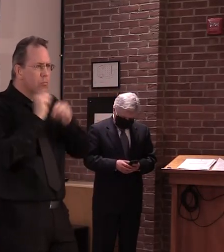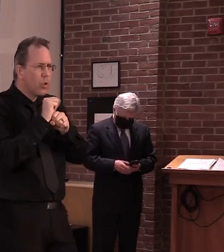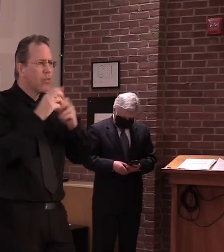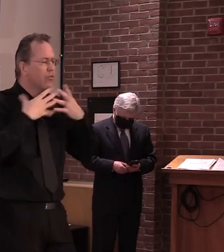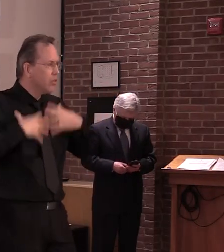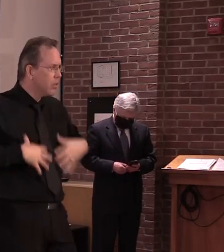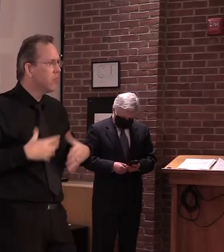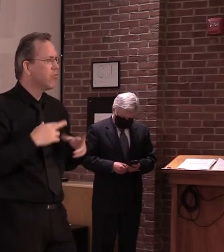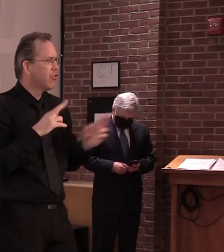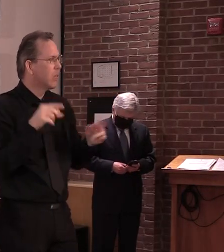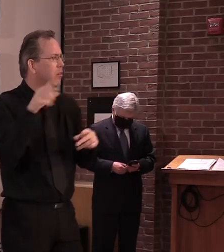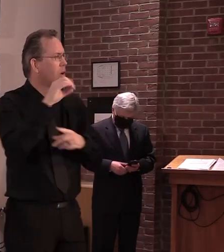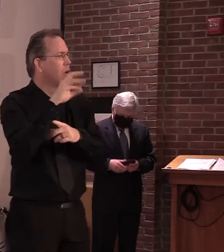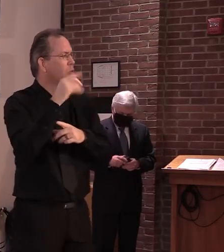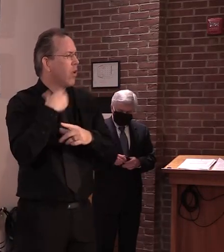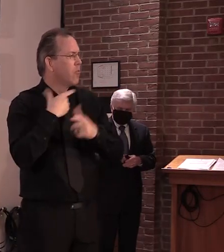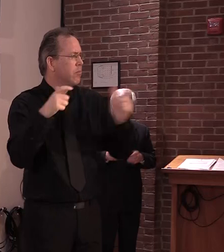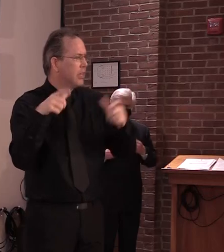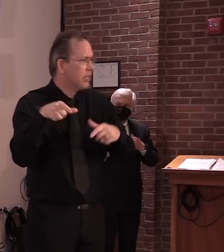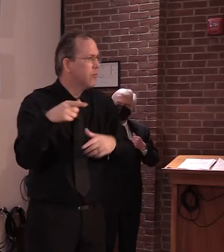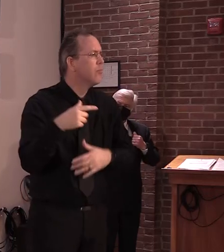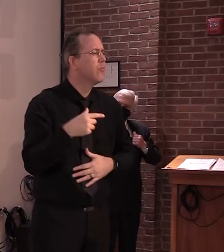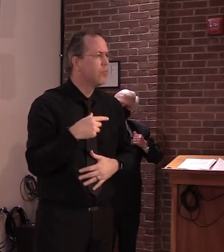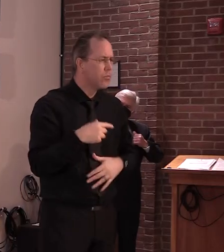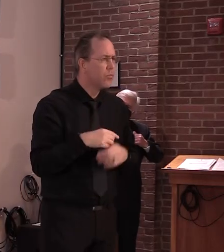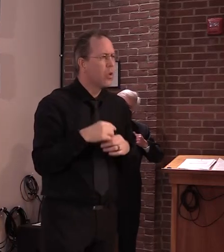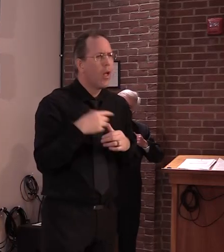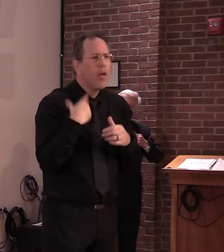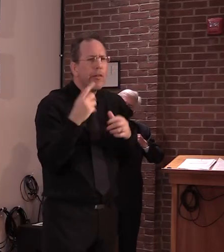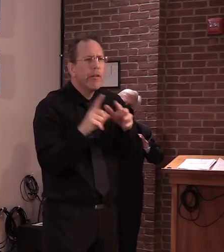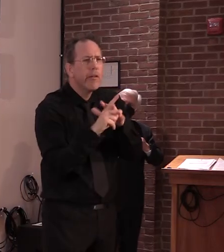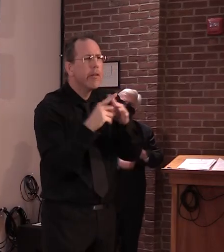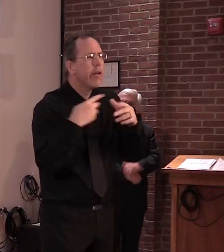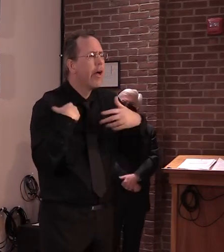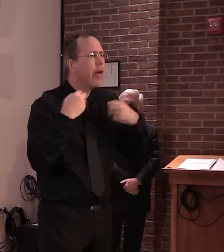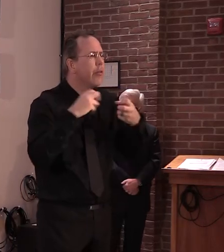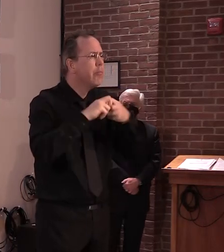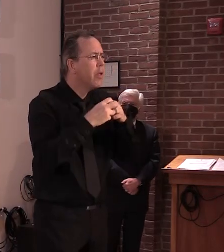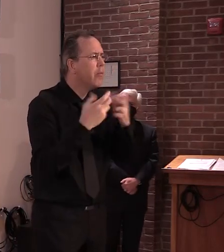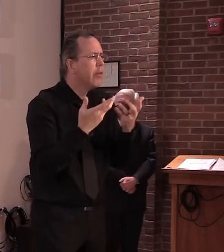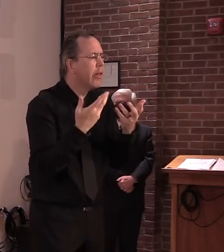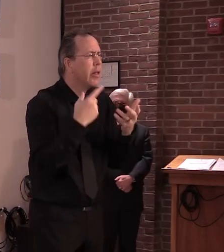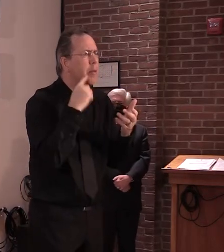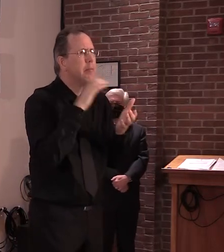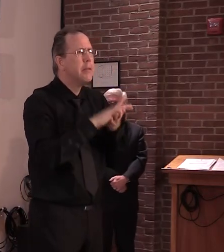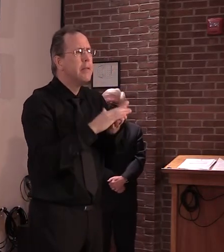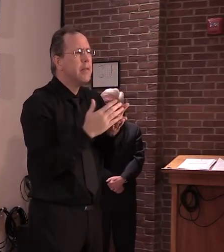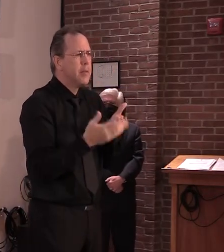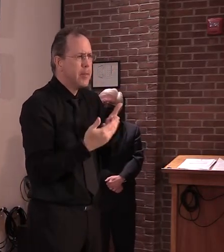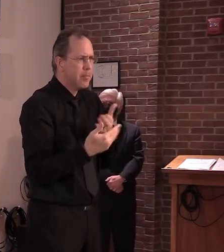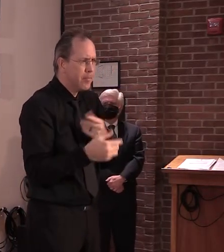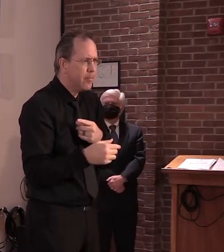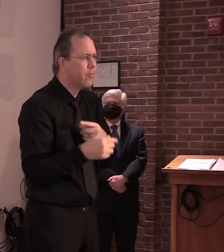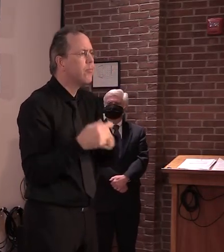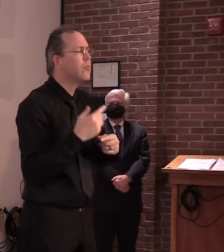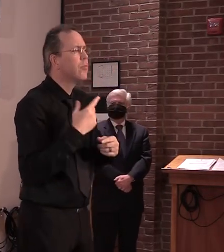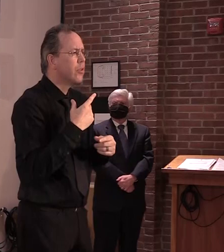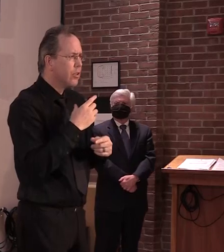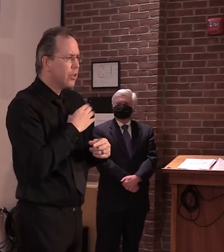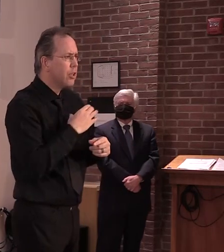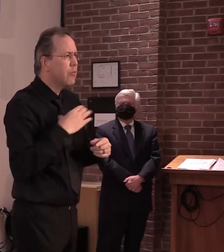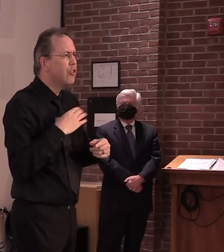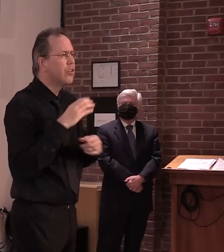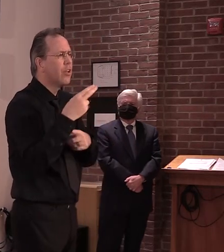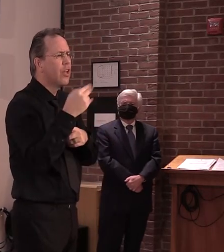those with chronic conditions and so forth, I believe, and maybe Commissioner Harrington can weigh in, but I believe those with